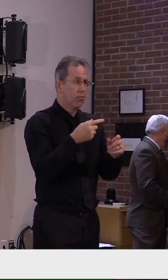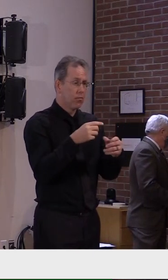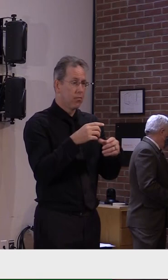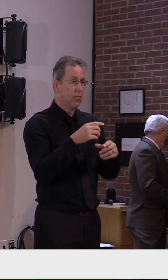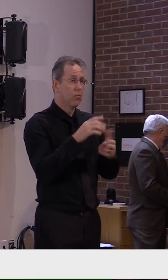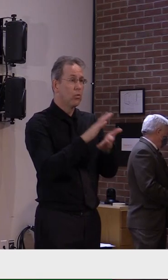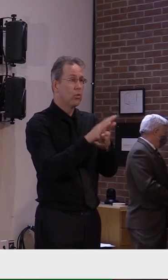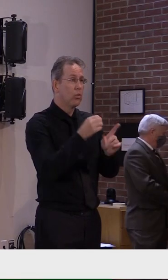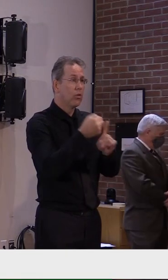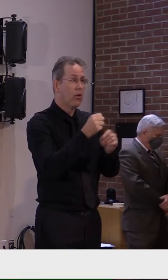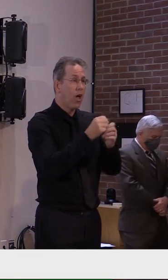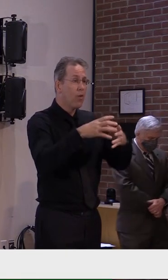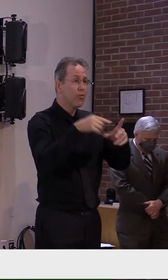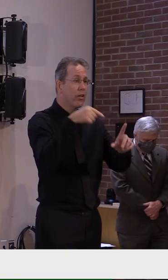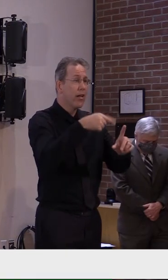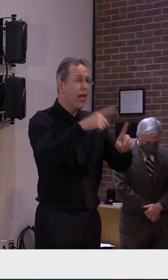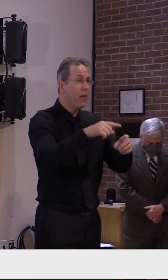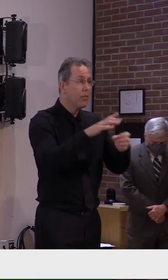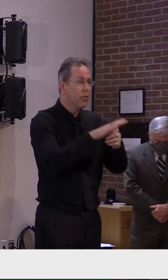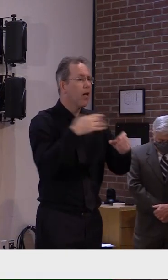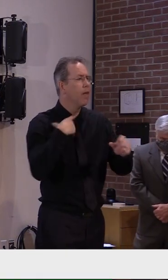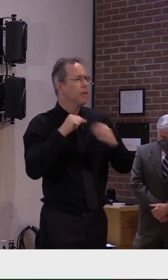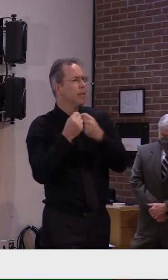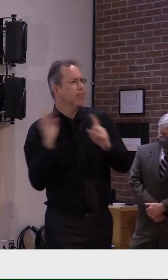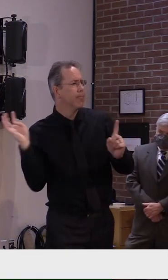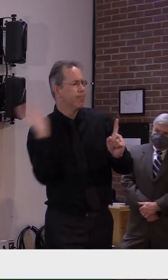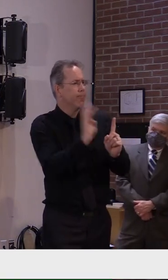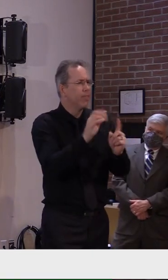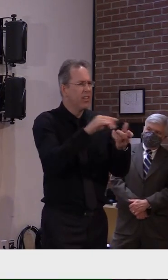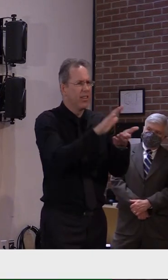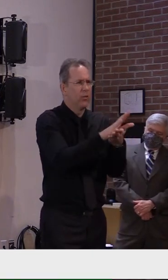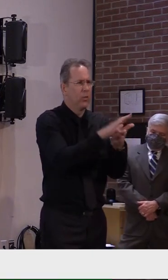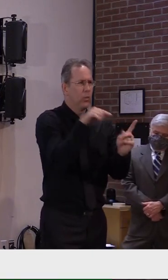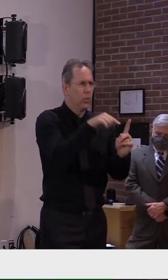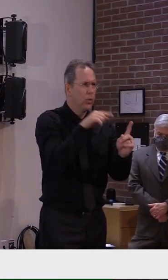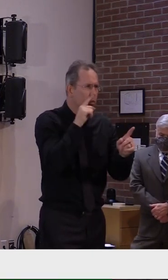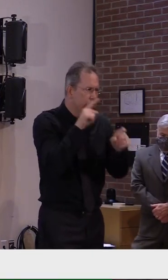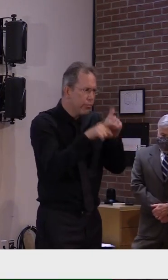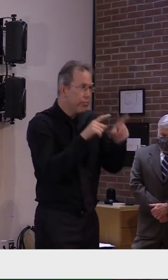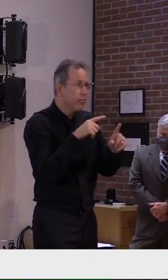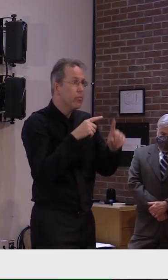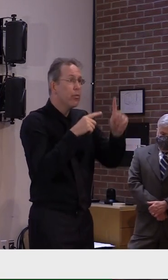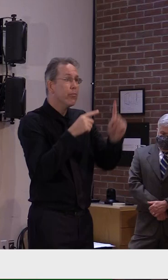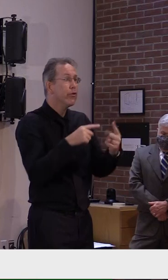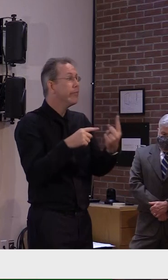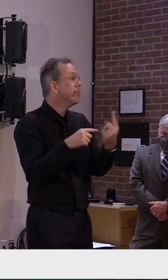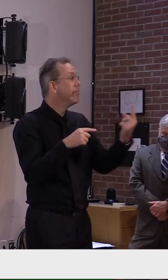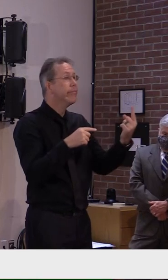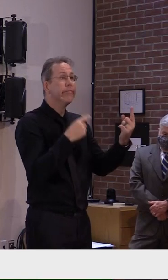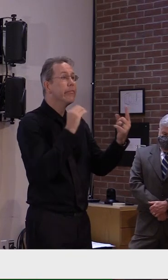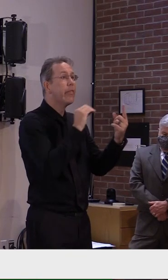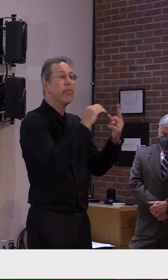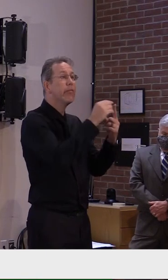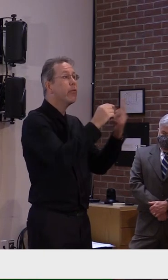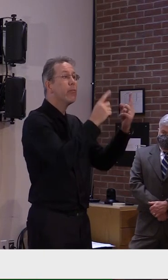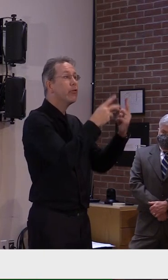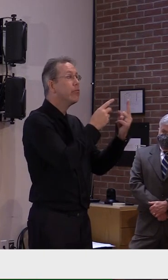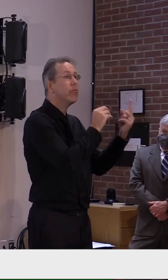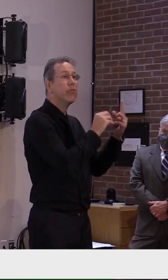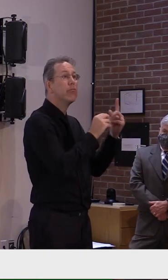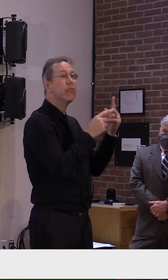as opposed to an individual getting a positive test that's not associated with such a setting. In addition,